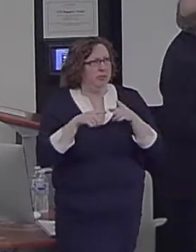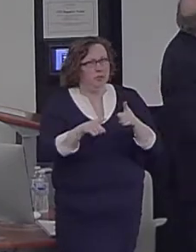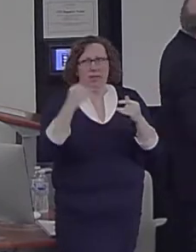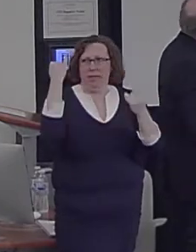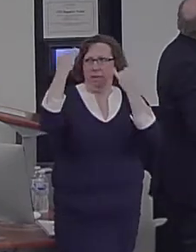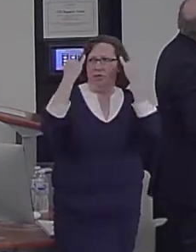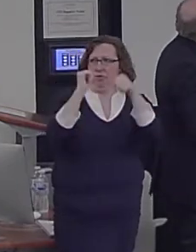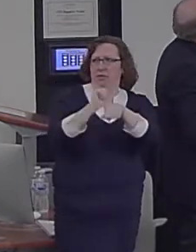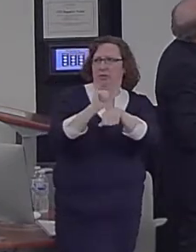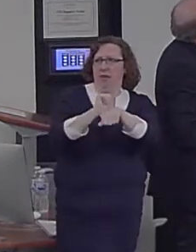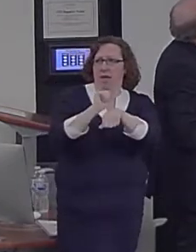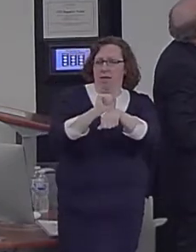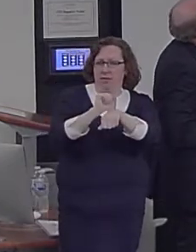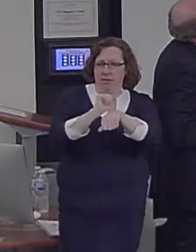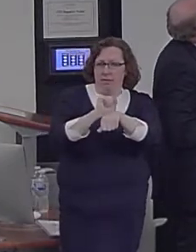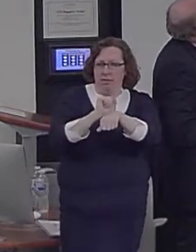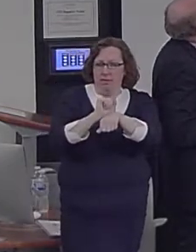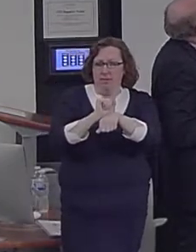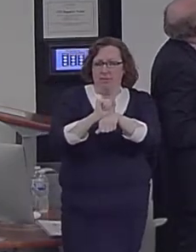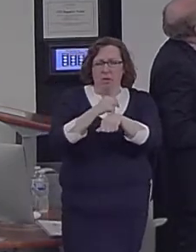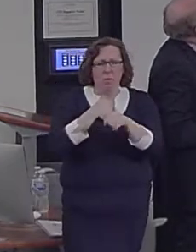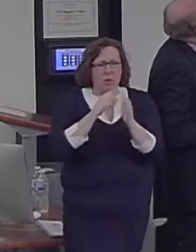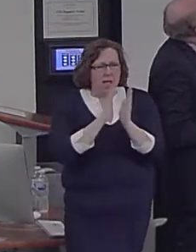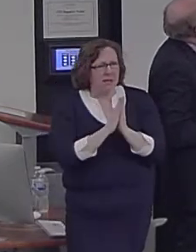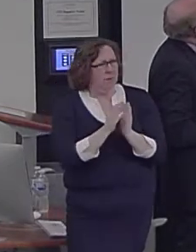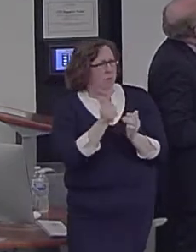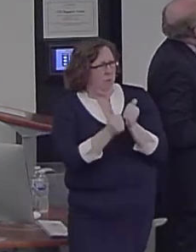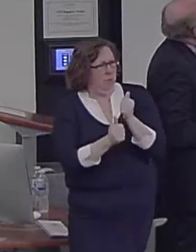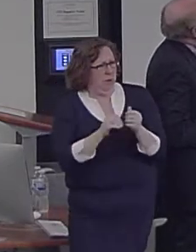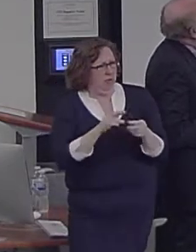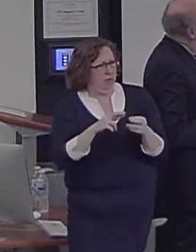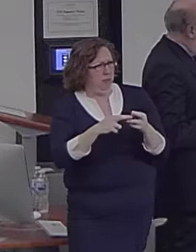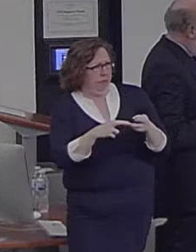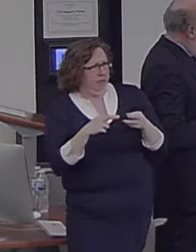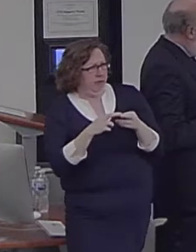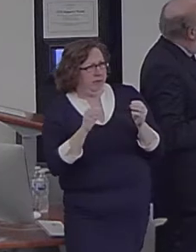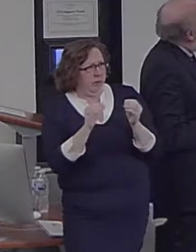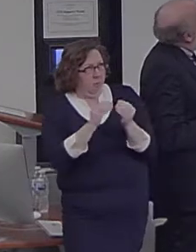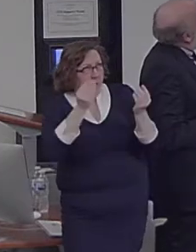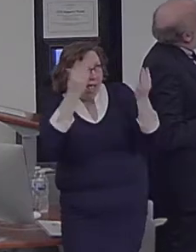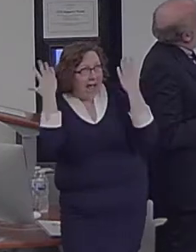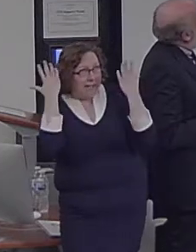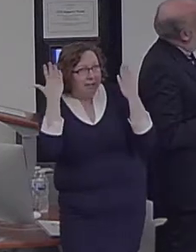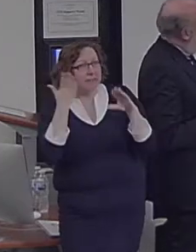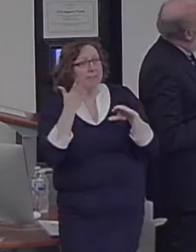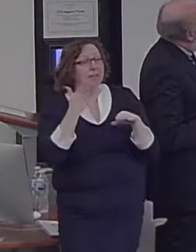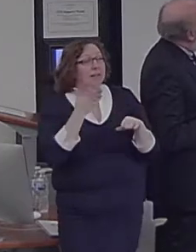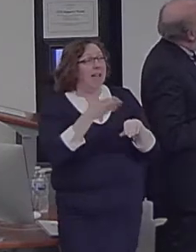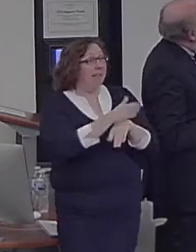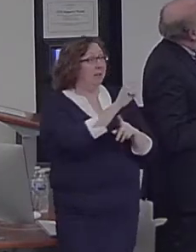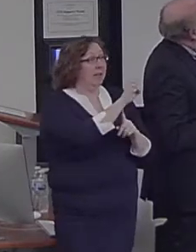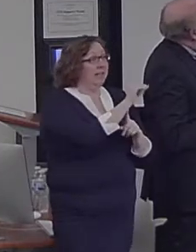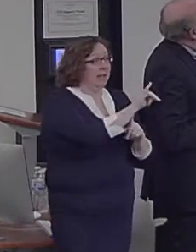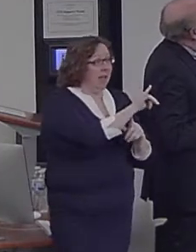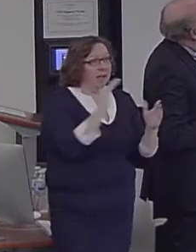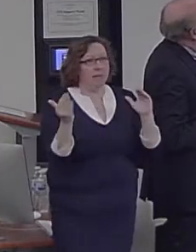you then ask the question, what regions are more active after the specificity than the control inductions? Indeed, you do find